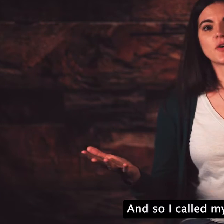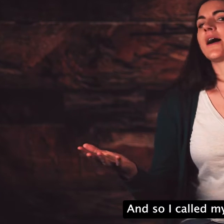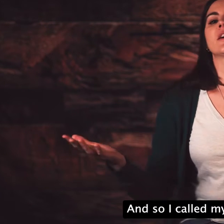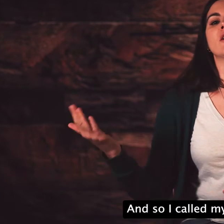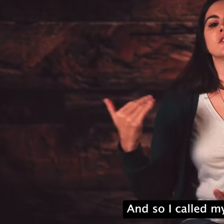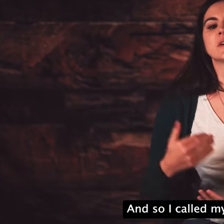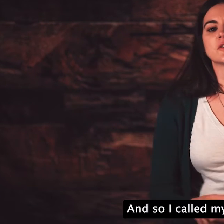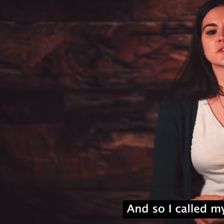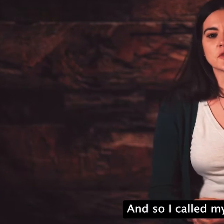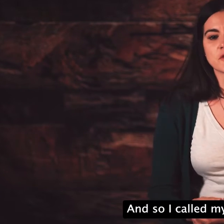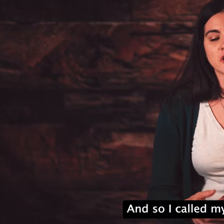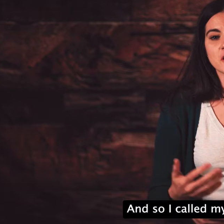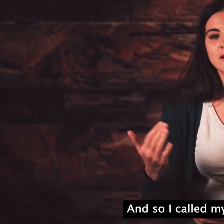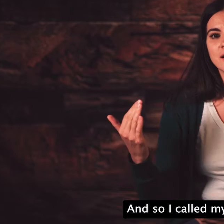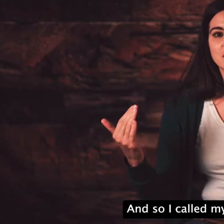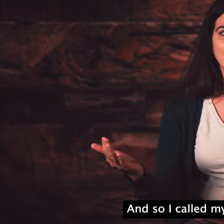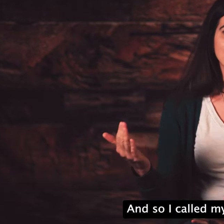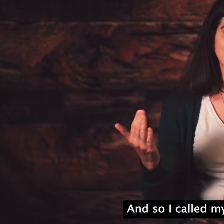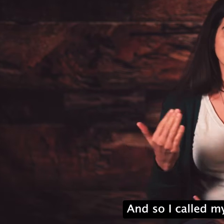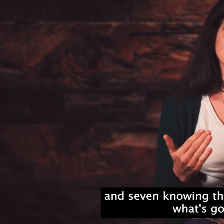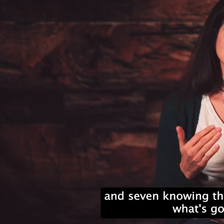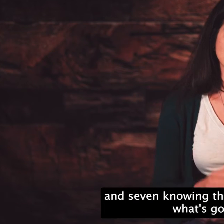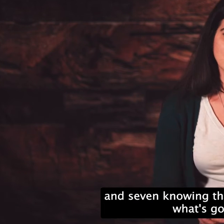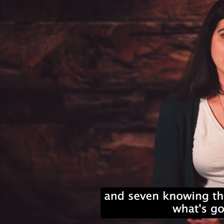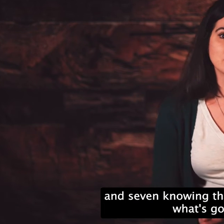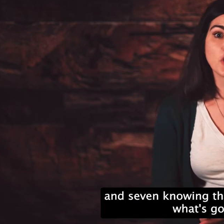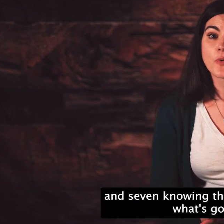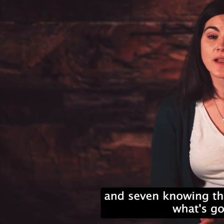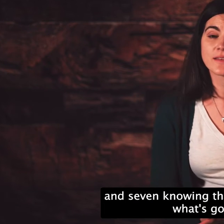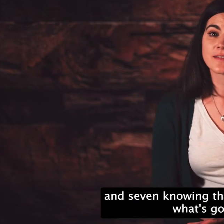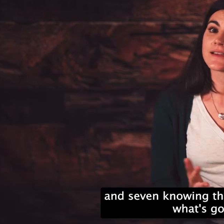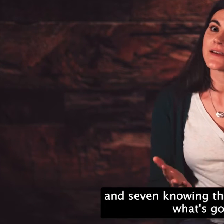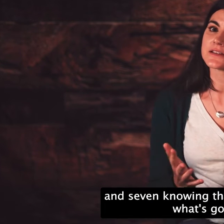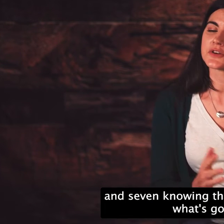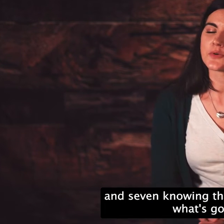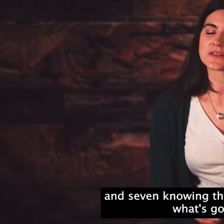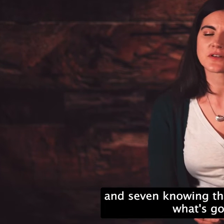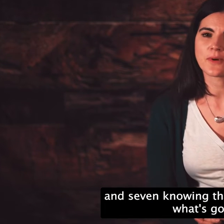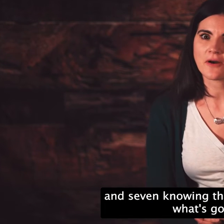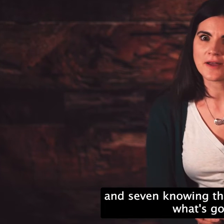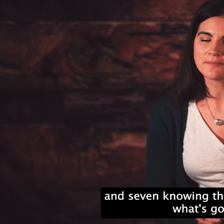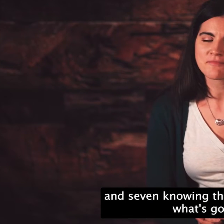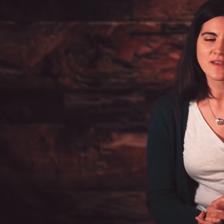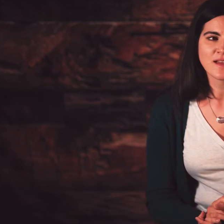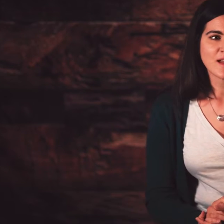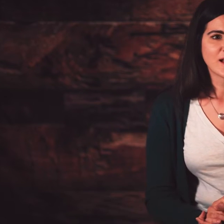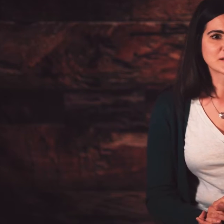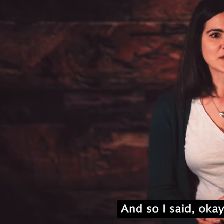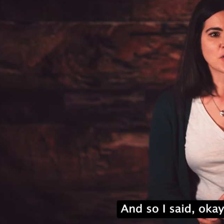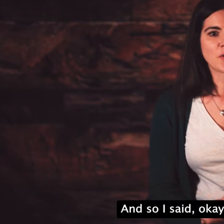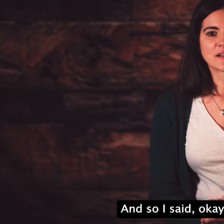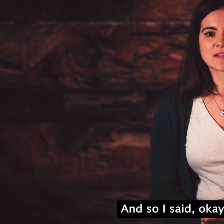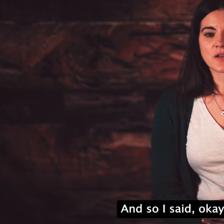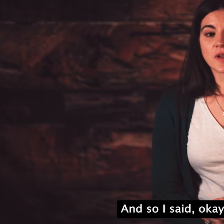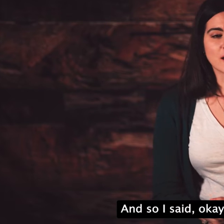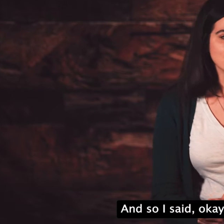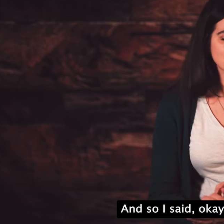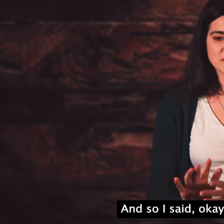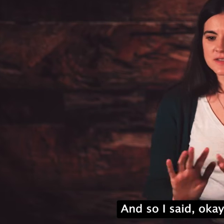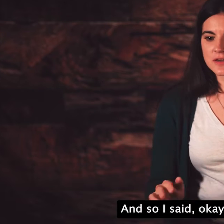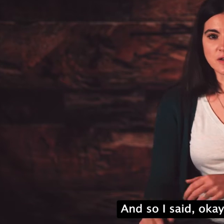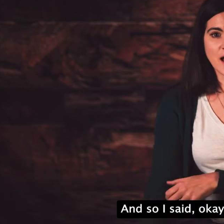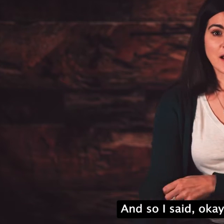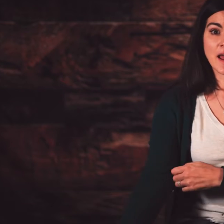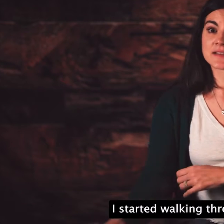And so I called my girls over nine and seven, knowing that they like to know what's going on. And so I said,